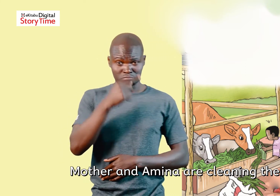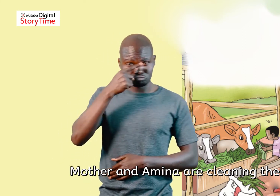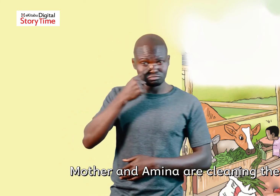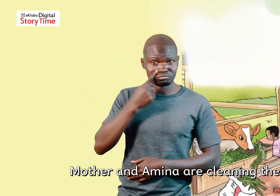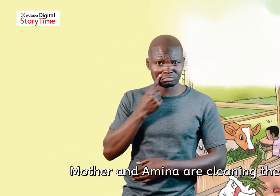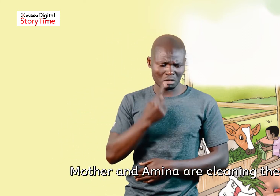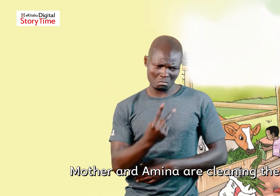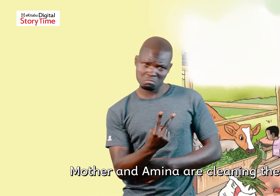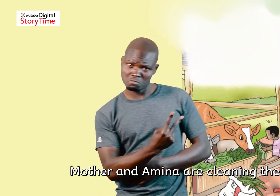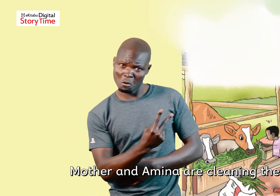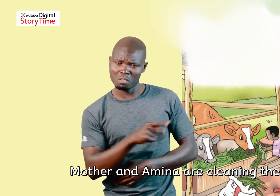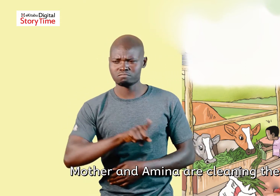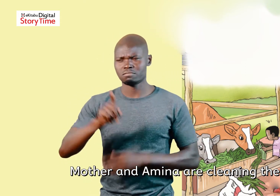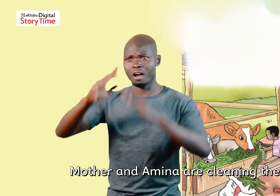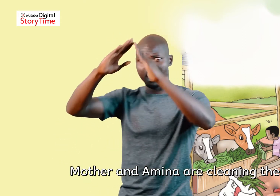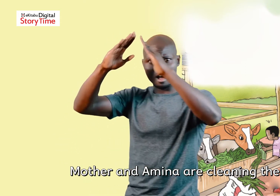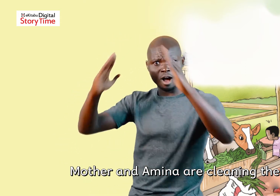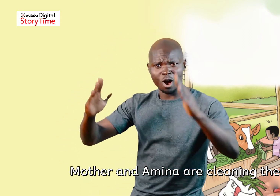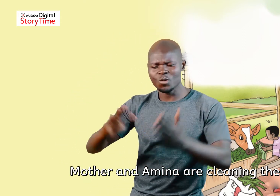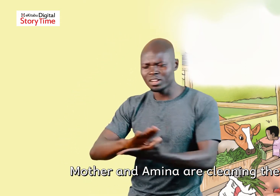Mother and Amina Mother cleaning the house